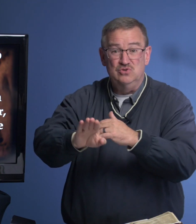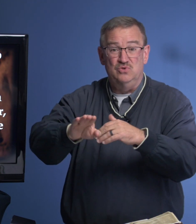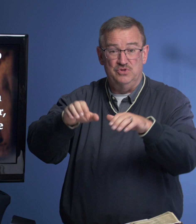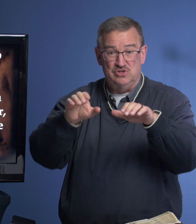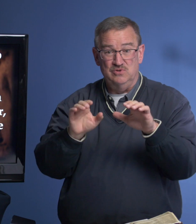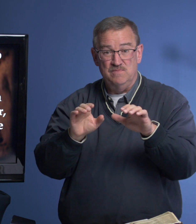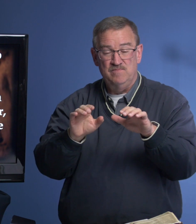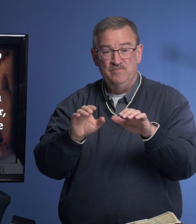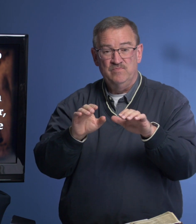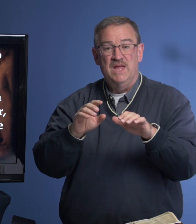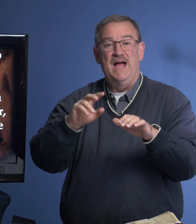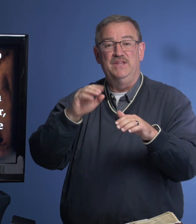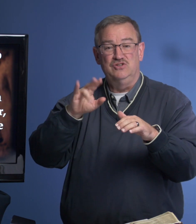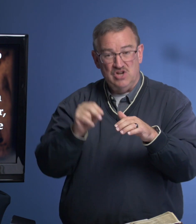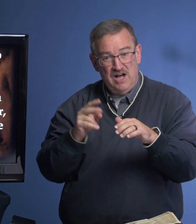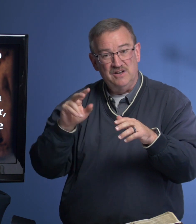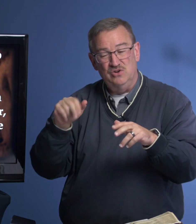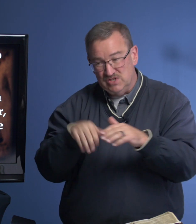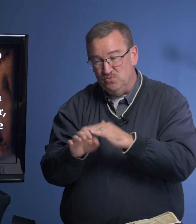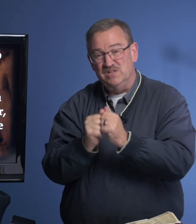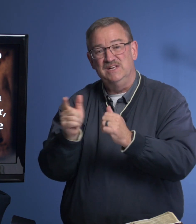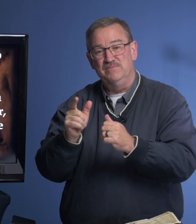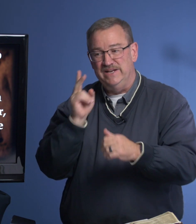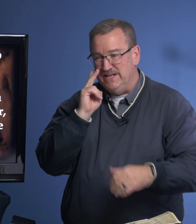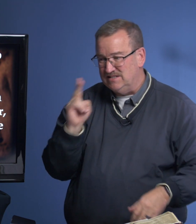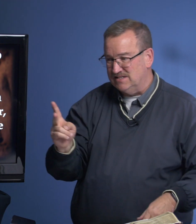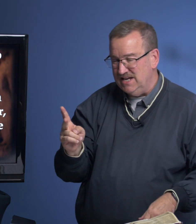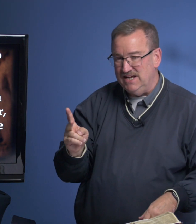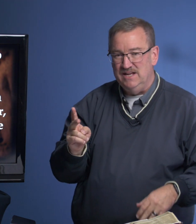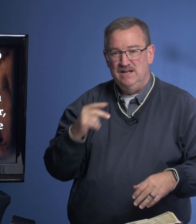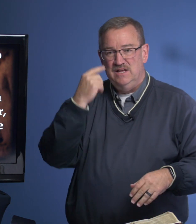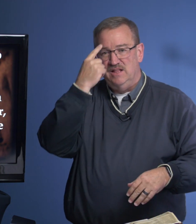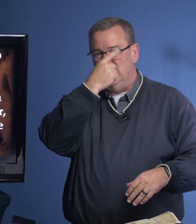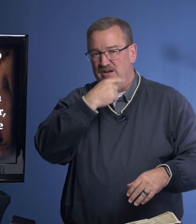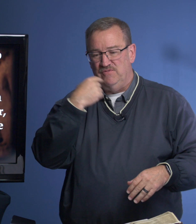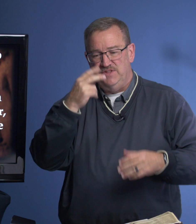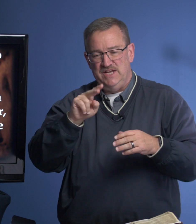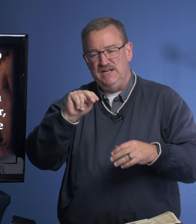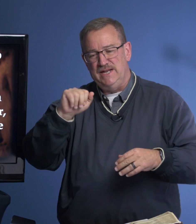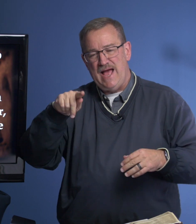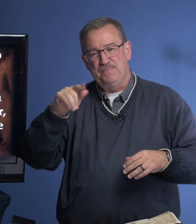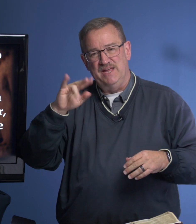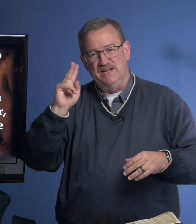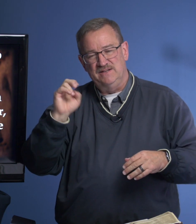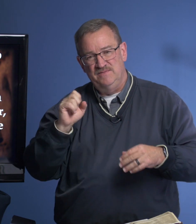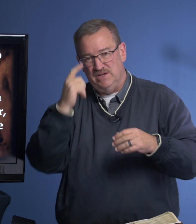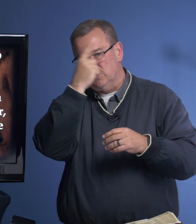the tomb. And then John goes in with him. And they see the napkin that was